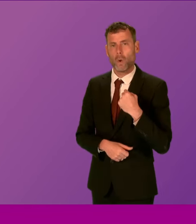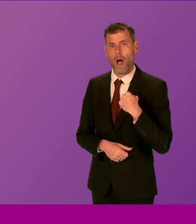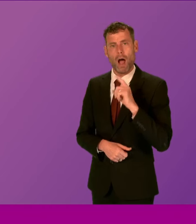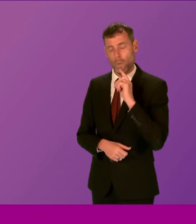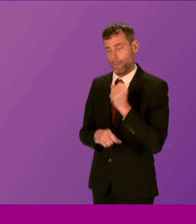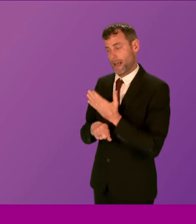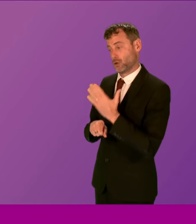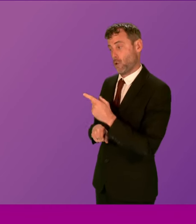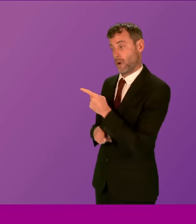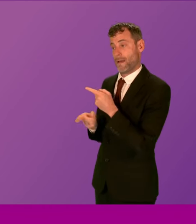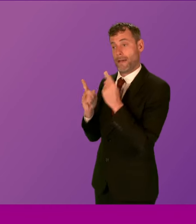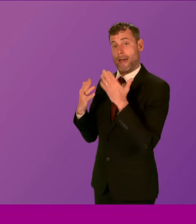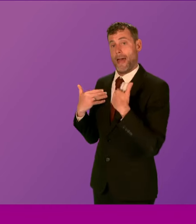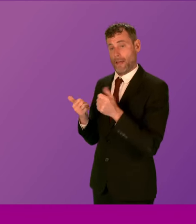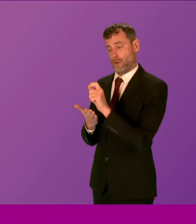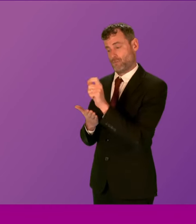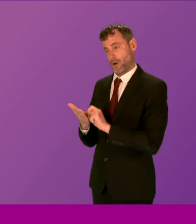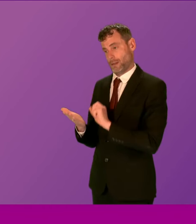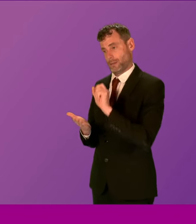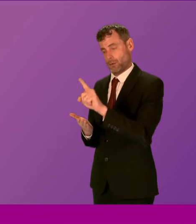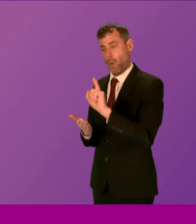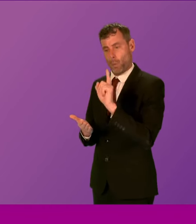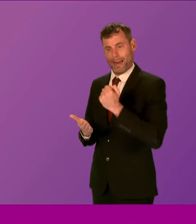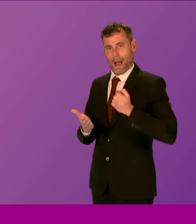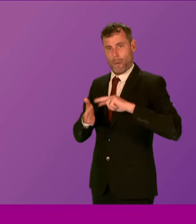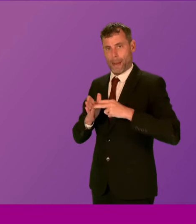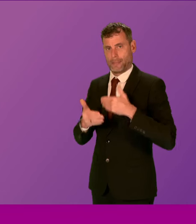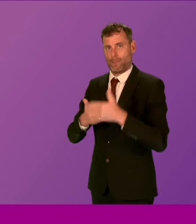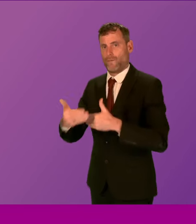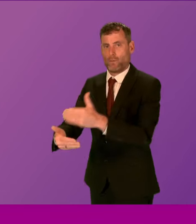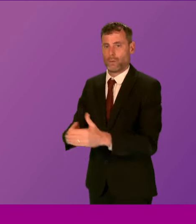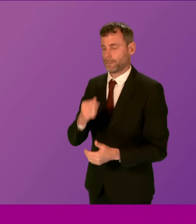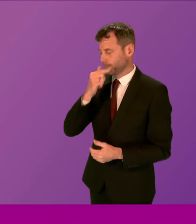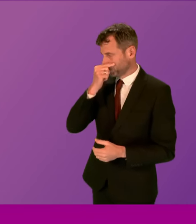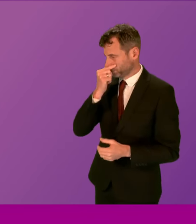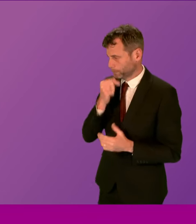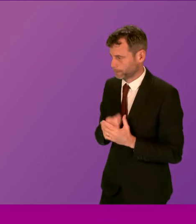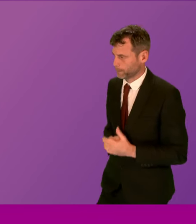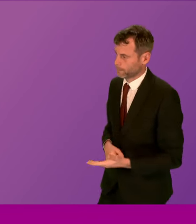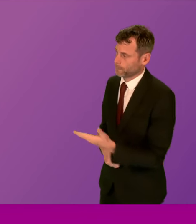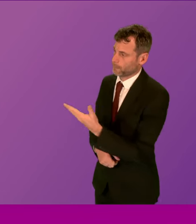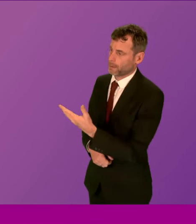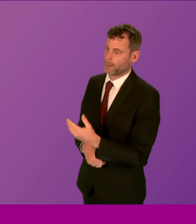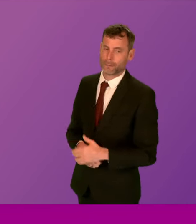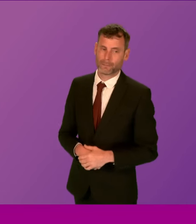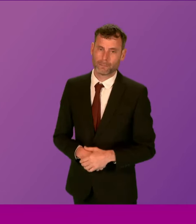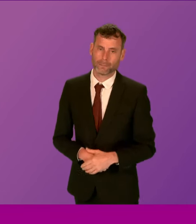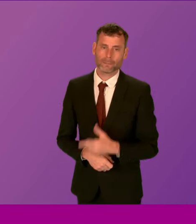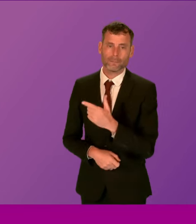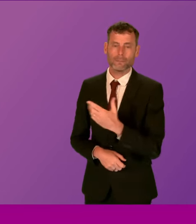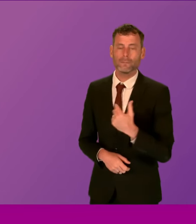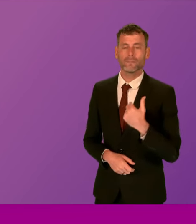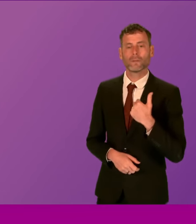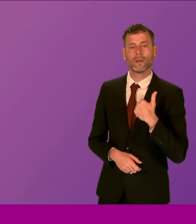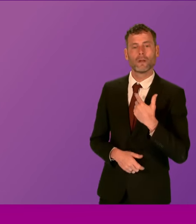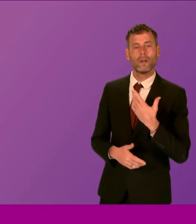Secretary for Health writes to Tess White with full details of the actions that have been taken forward. Richard Leonard. Thank you, Presiding Officer. And can I remind members of